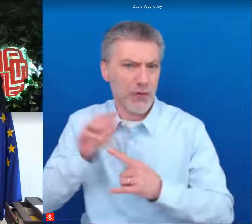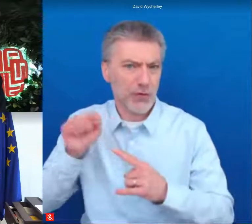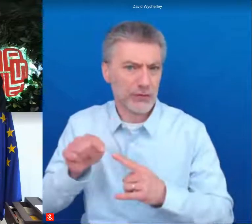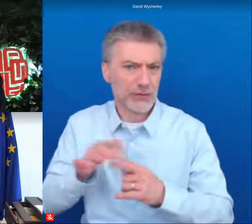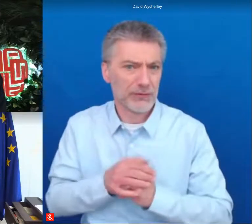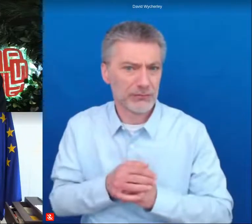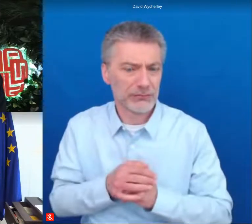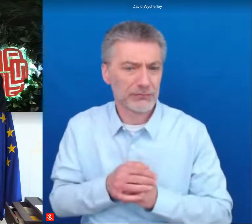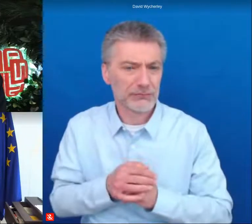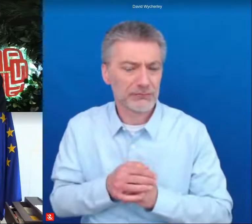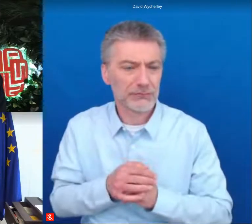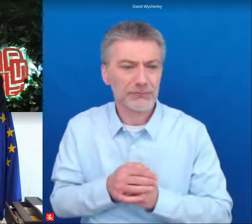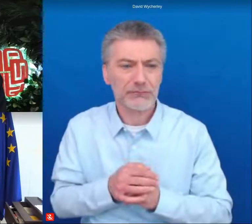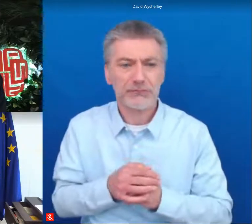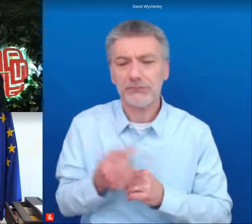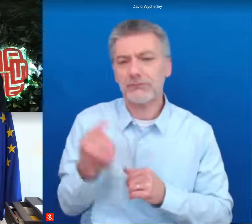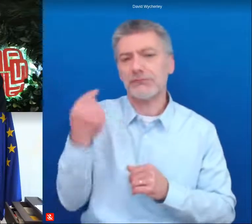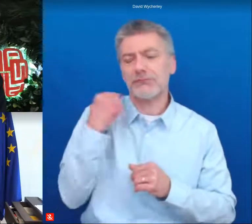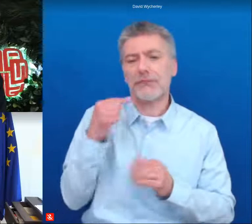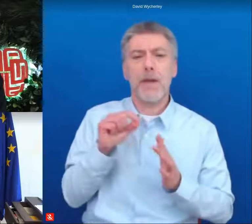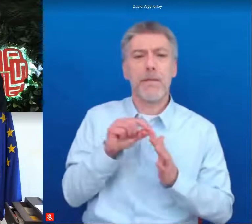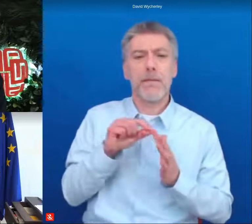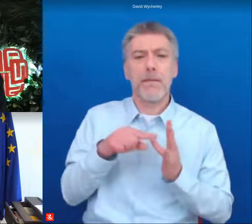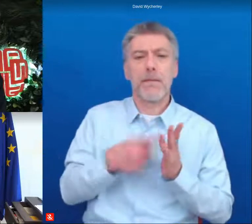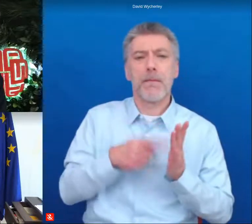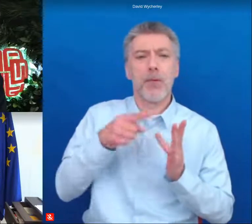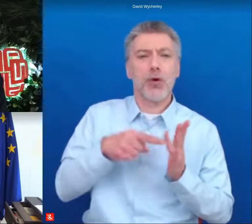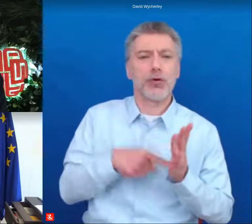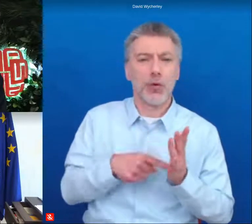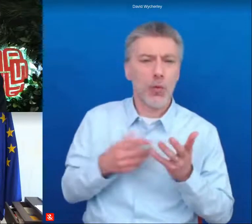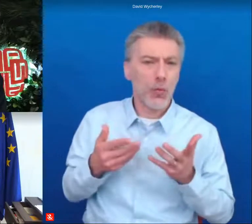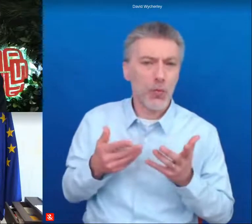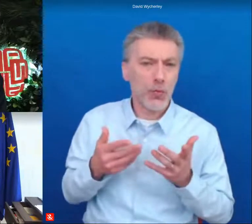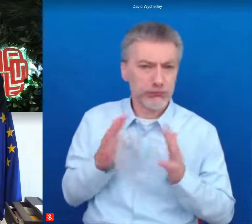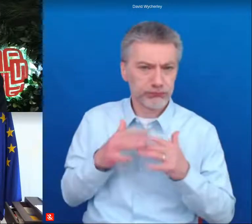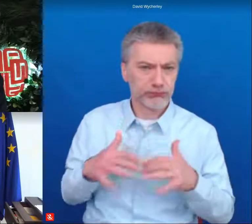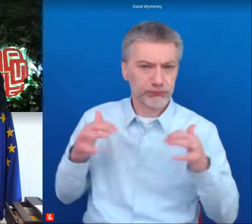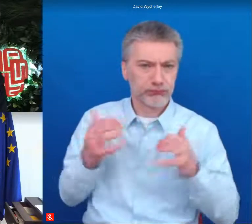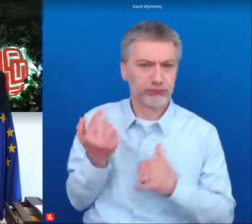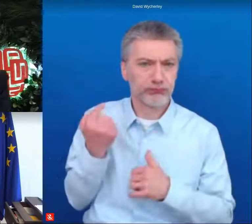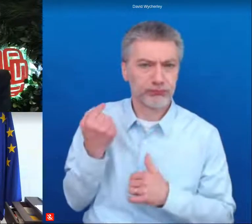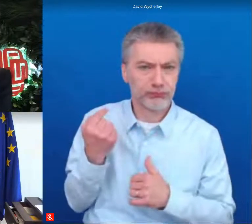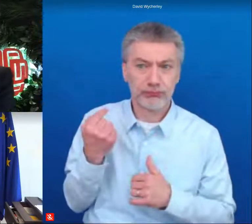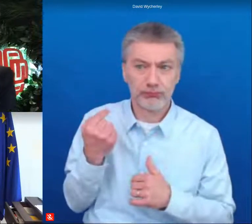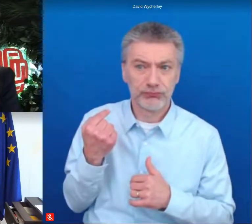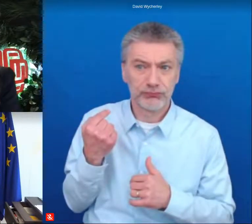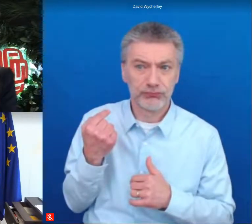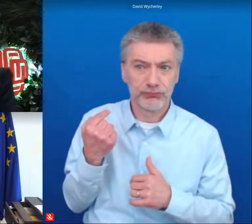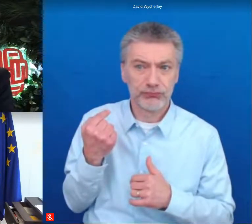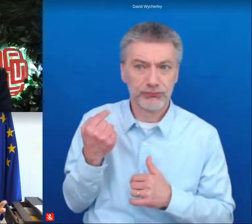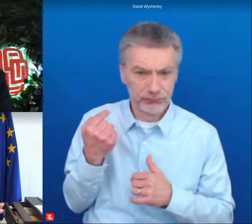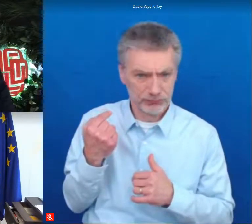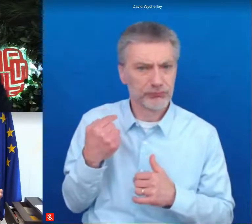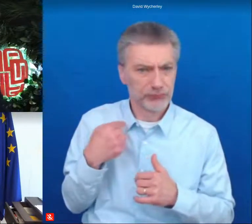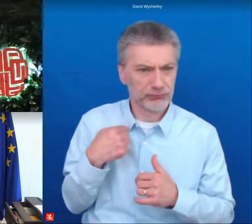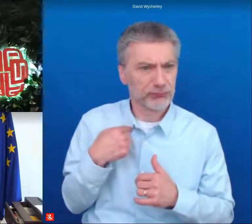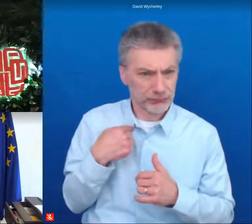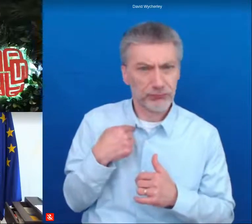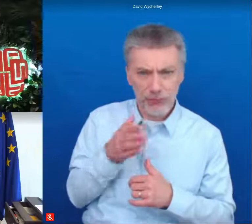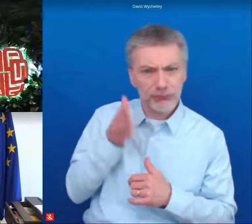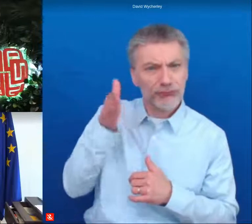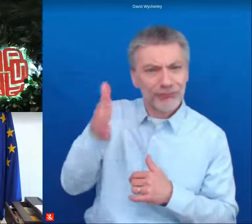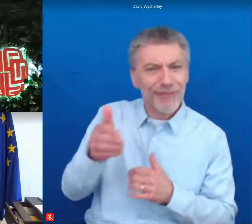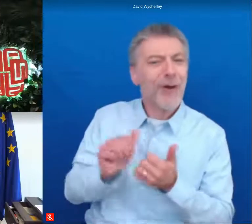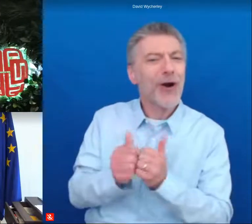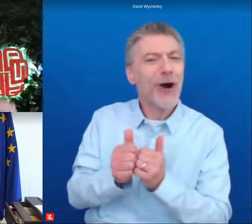that took place at porto uh and and uh and i i i i take the opportunity also to join the colleague